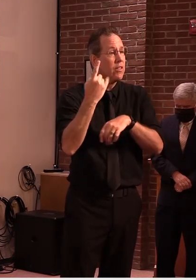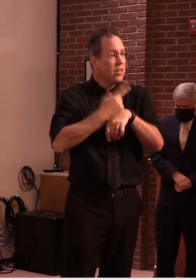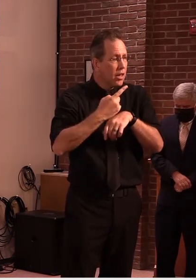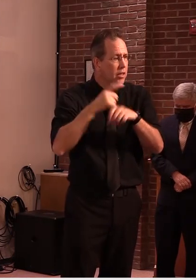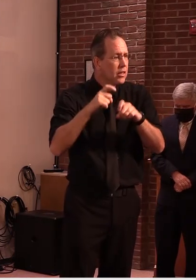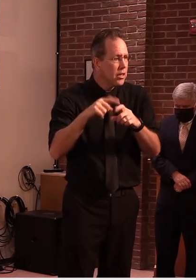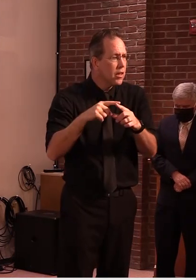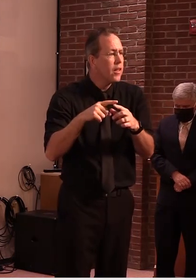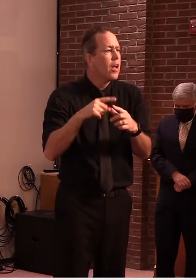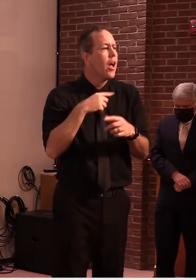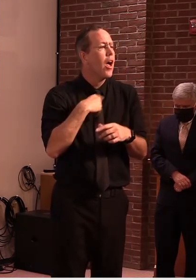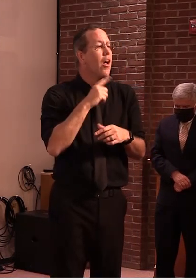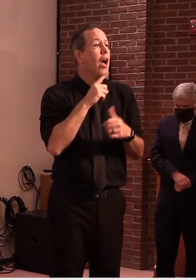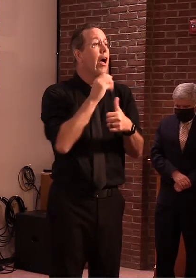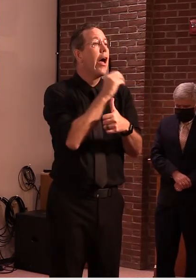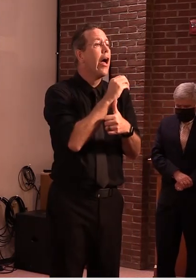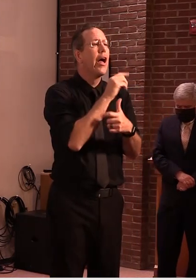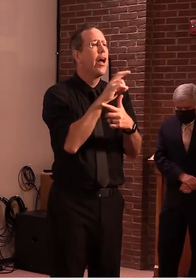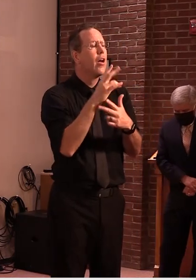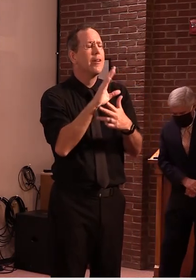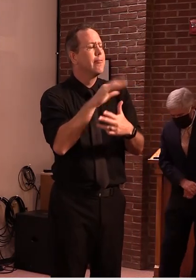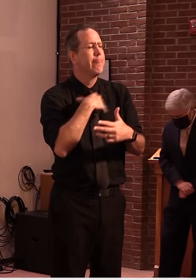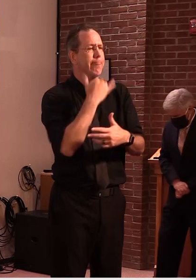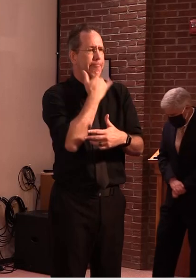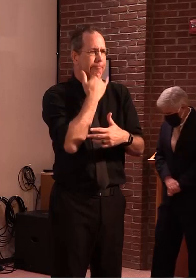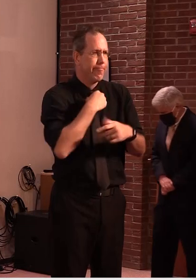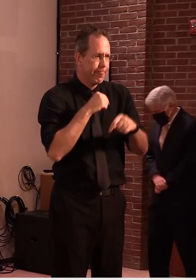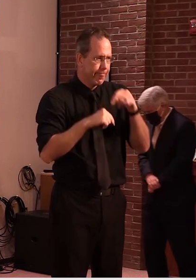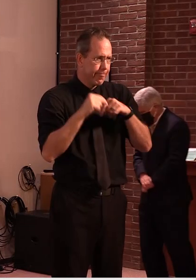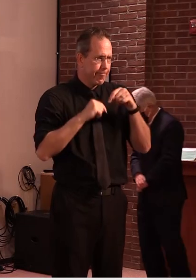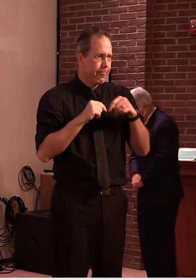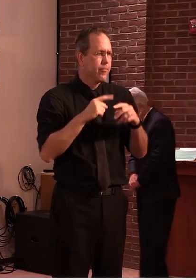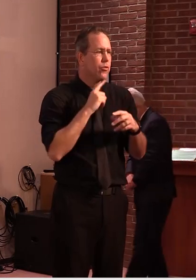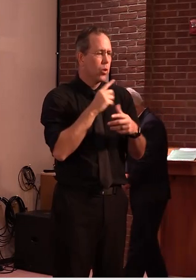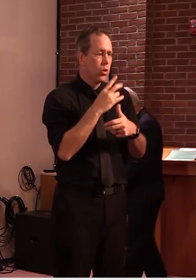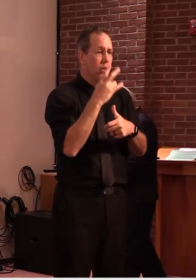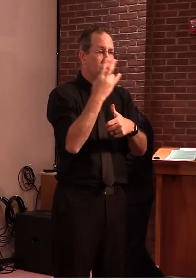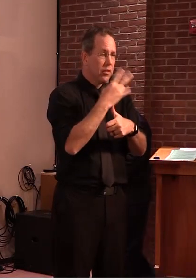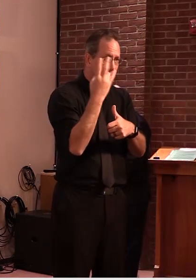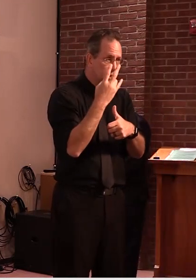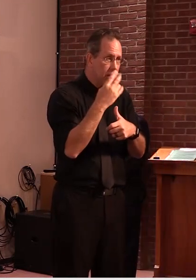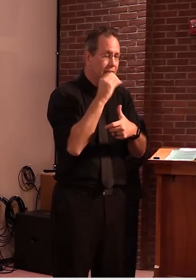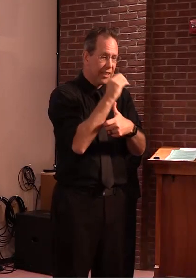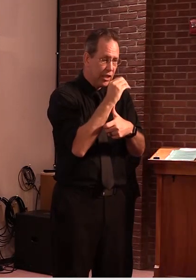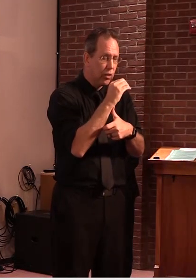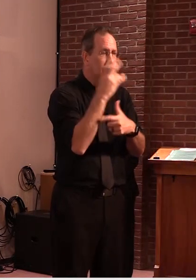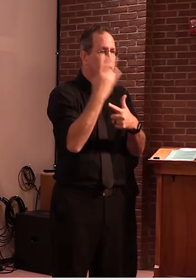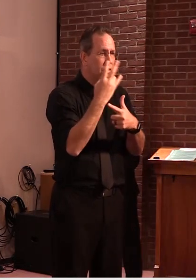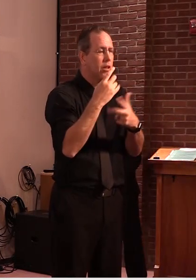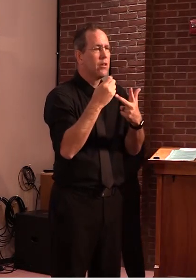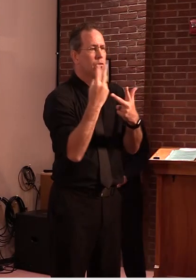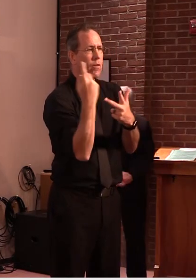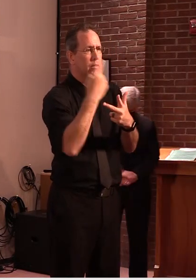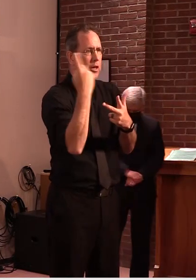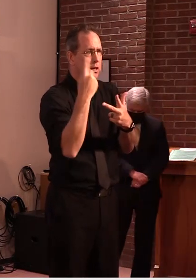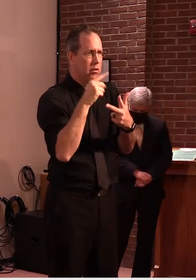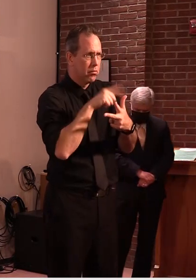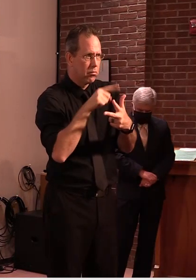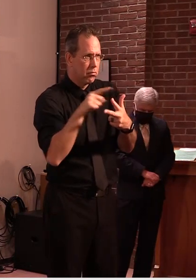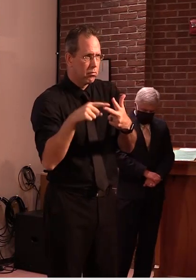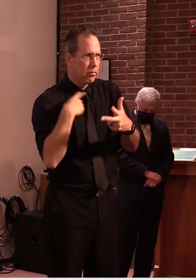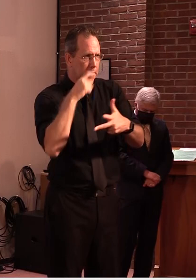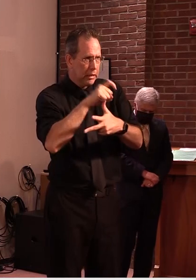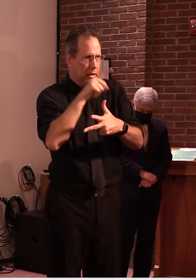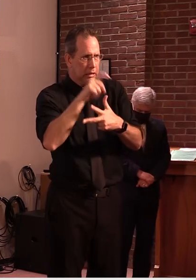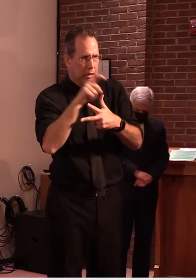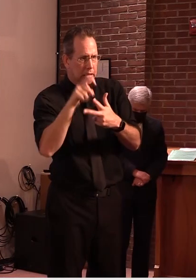3 and 12. it is 0 7 12 is the protocol we use so I wanted to correct that uh let me address